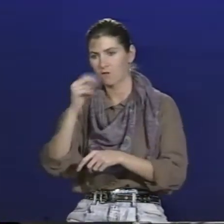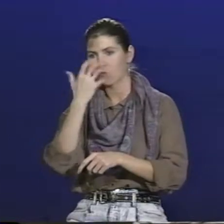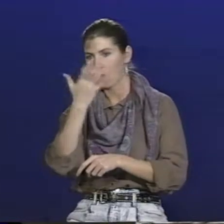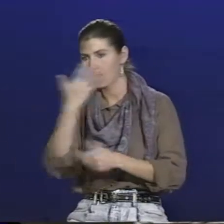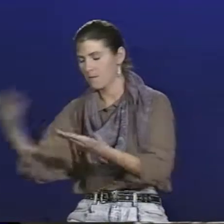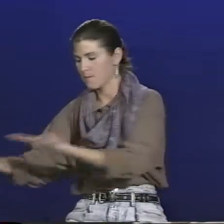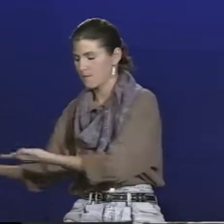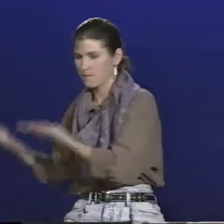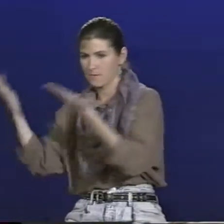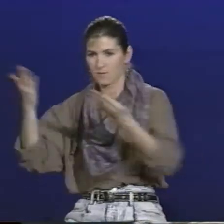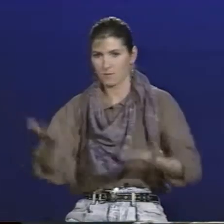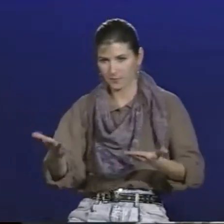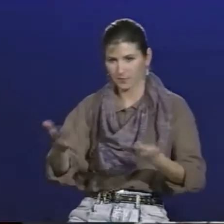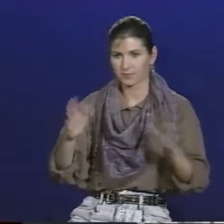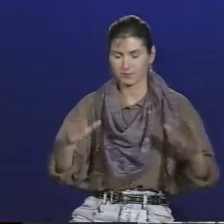the fish out of the oven where you've been warming it.